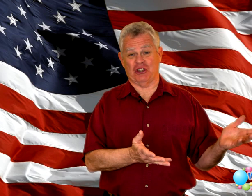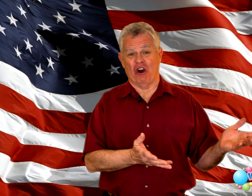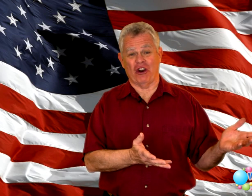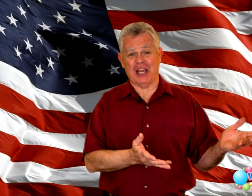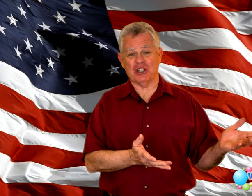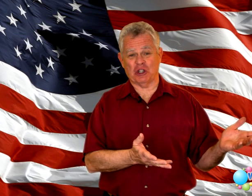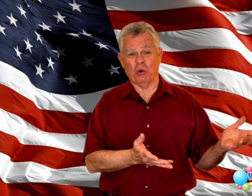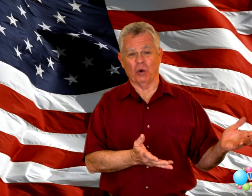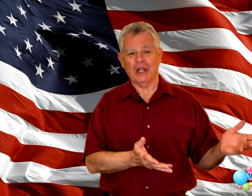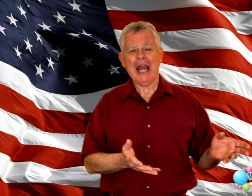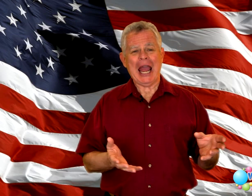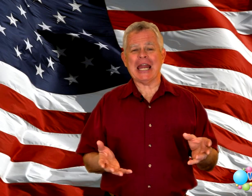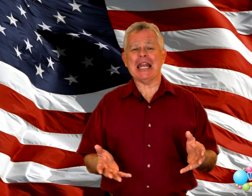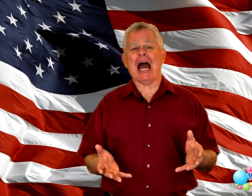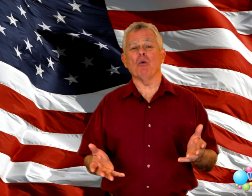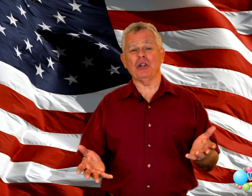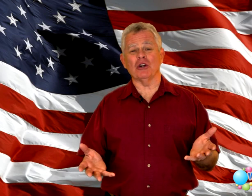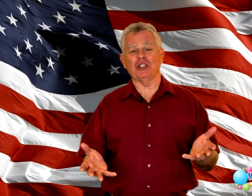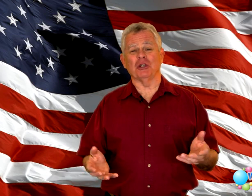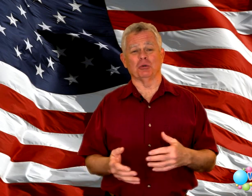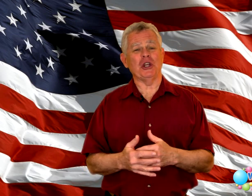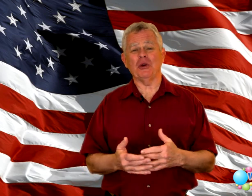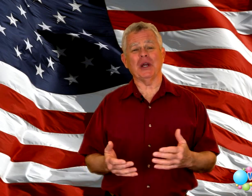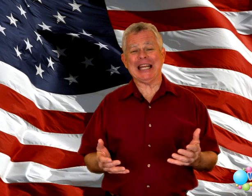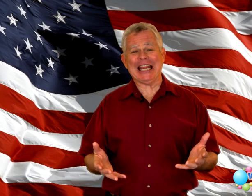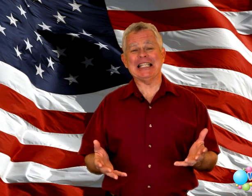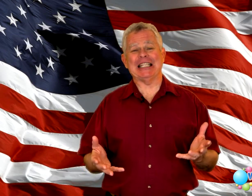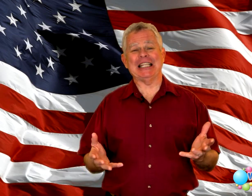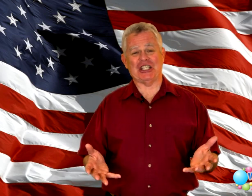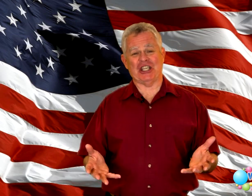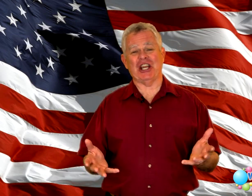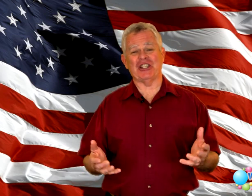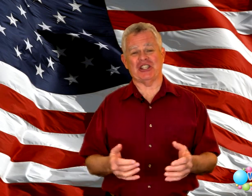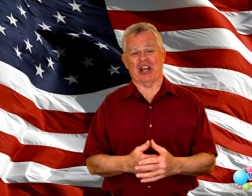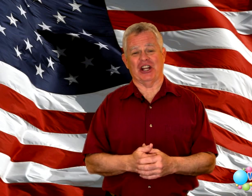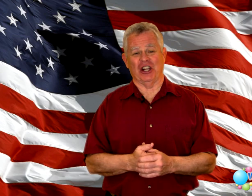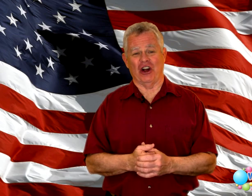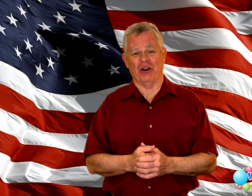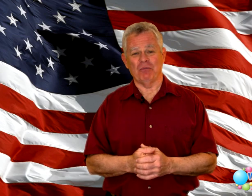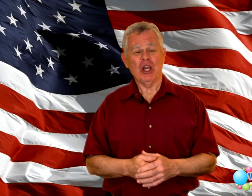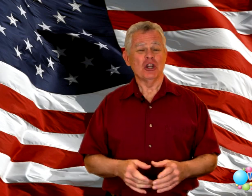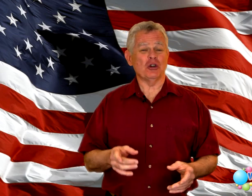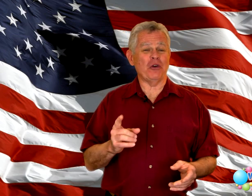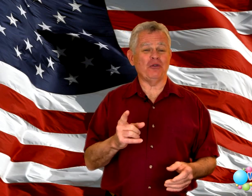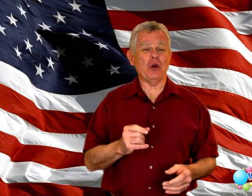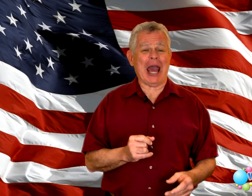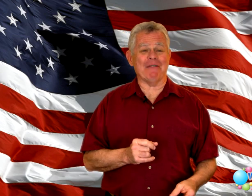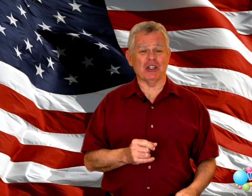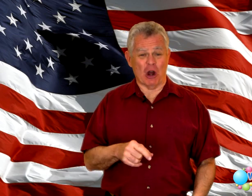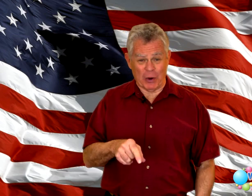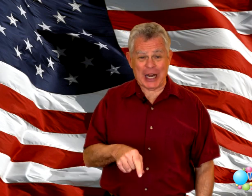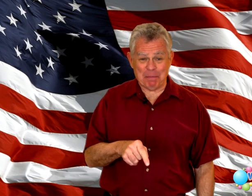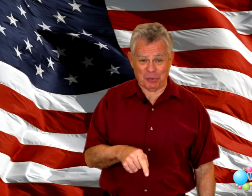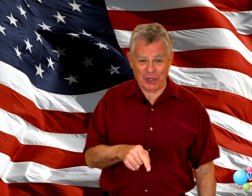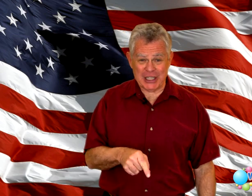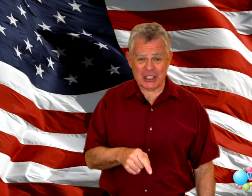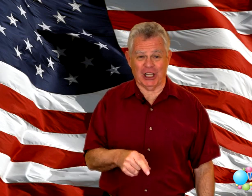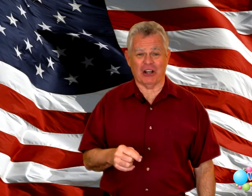song in school. And now with your children, You can easily sing and sign along. So if you haven't already, Please click